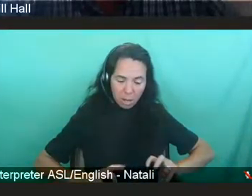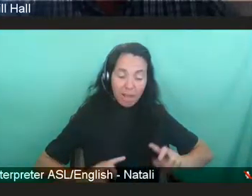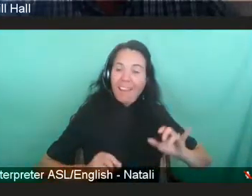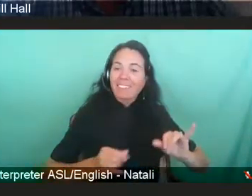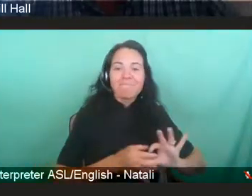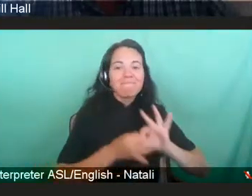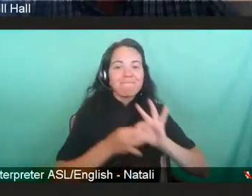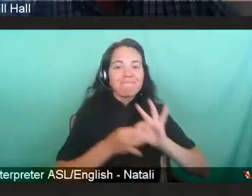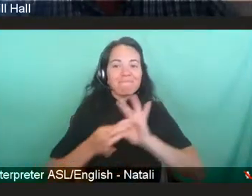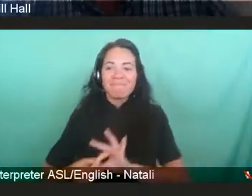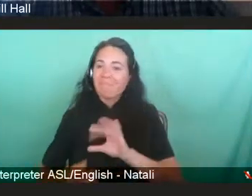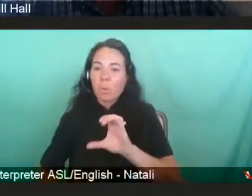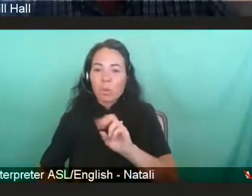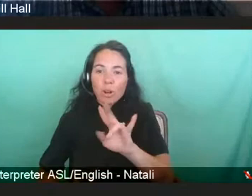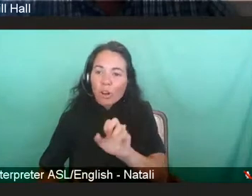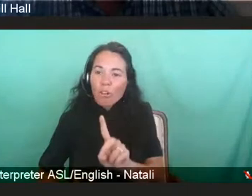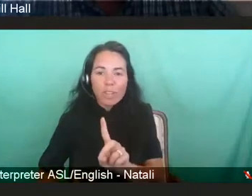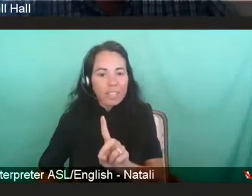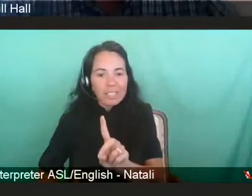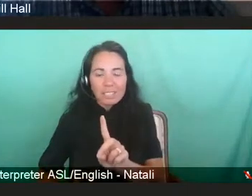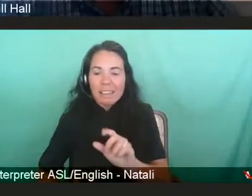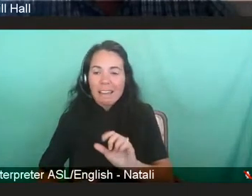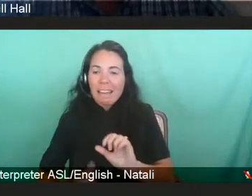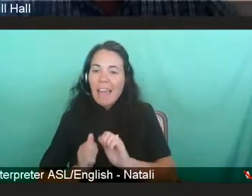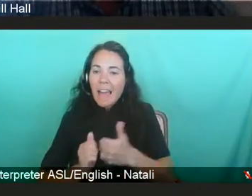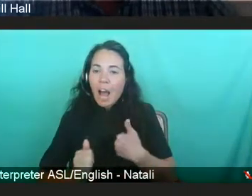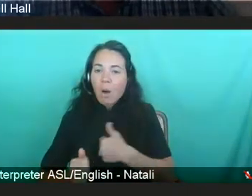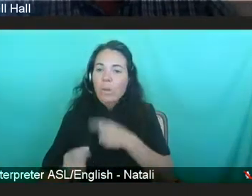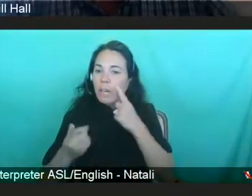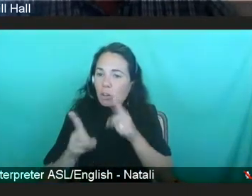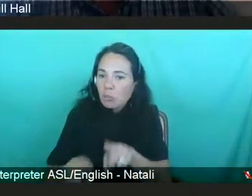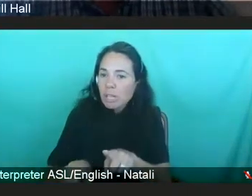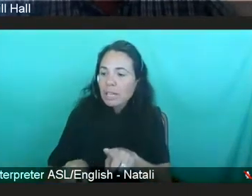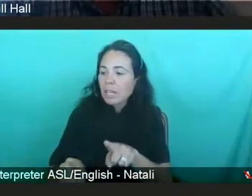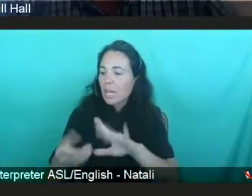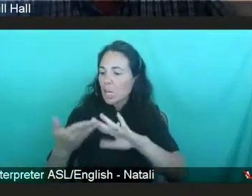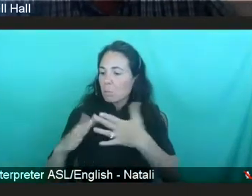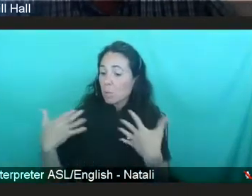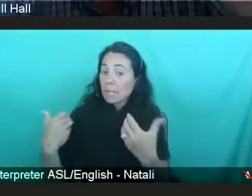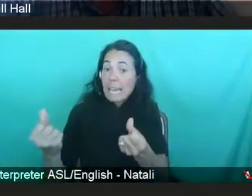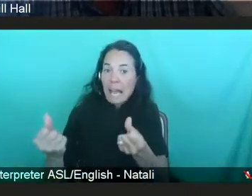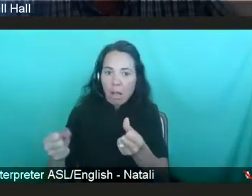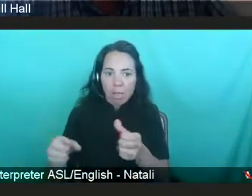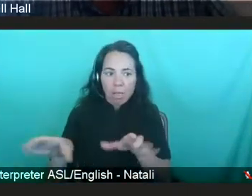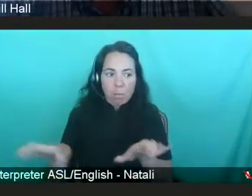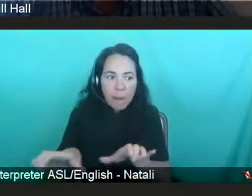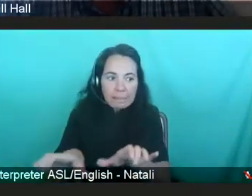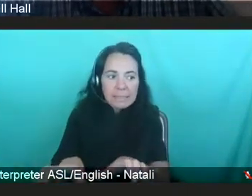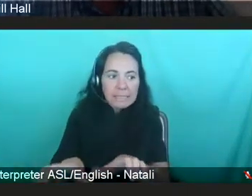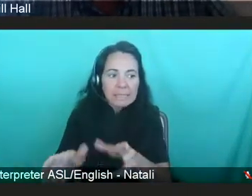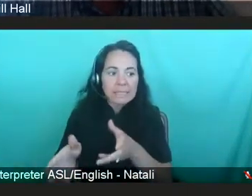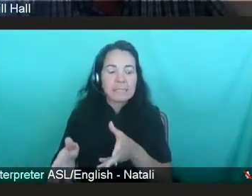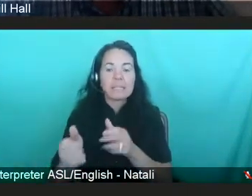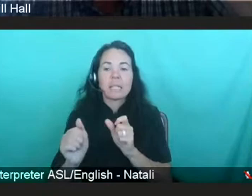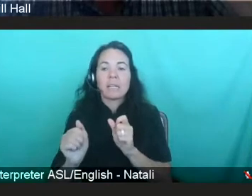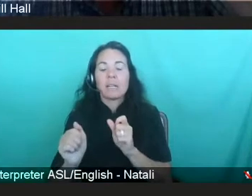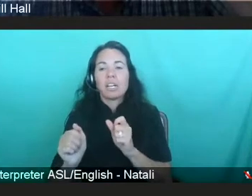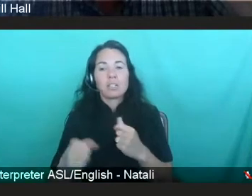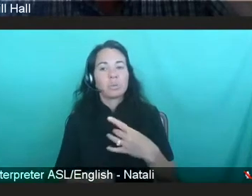-19 and our agreements in regards to community health practices. So it's interesting to see all